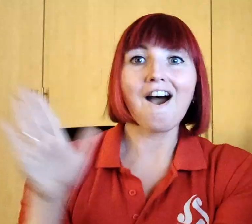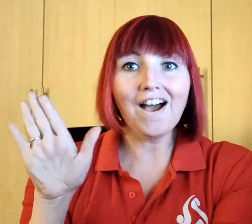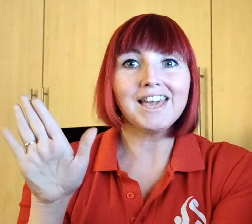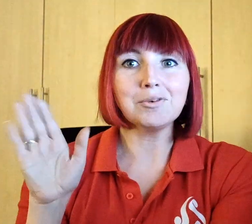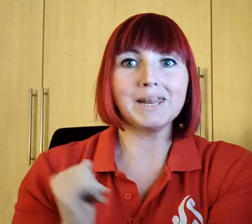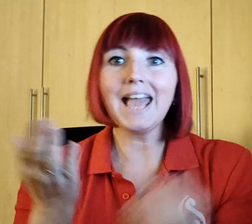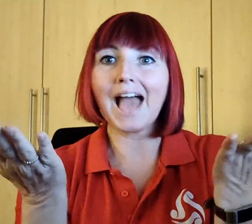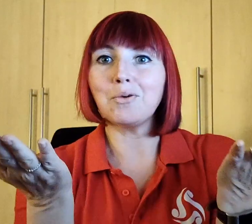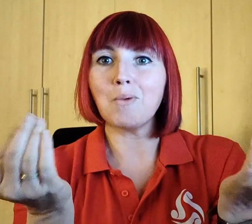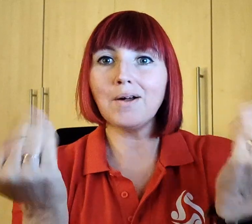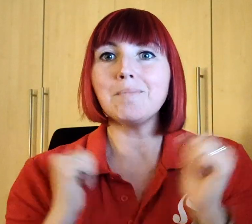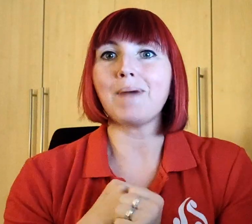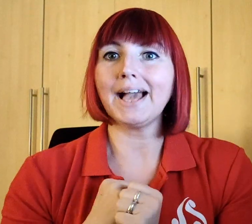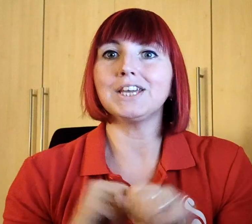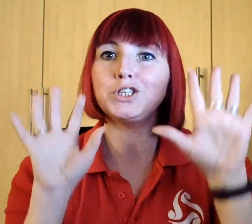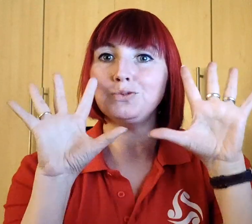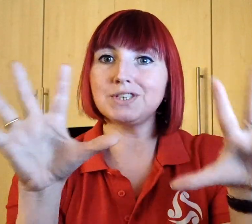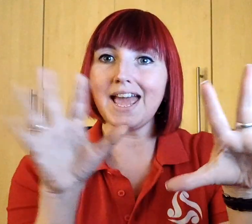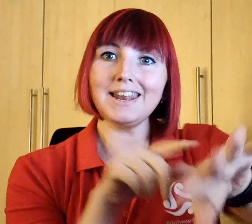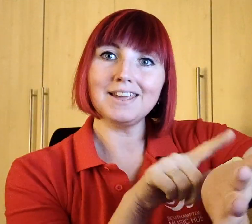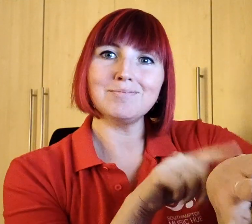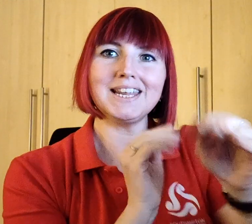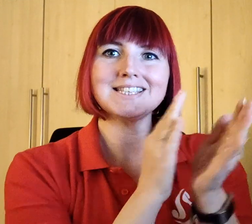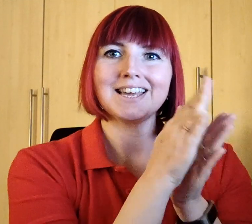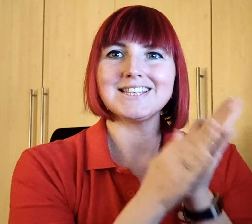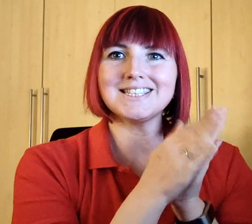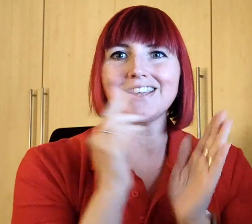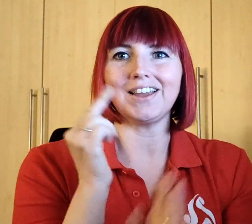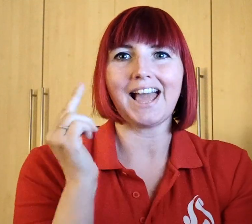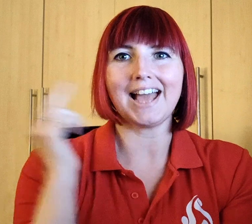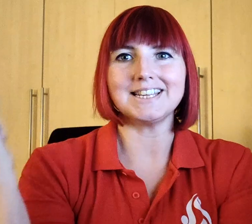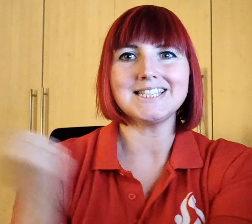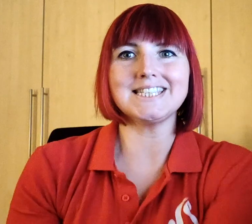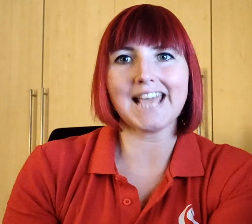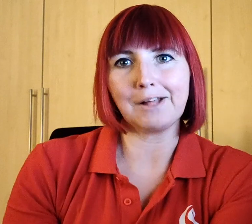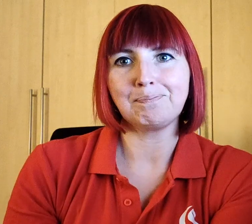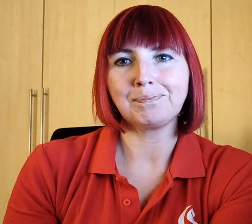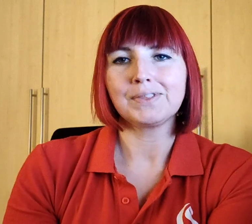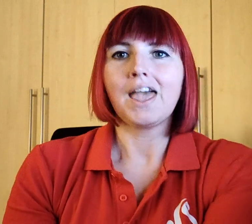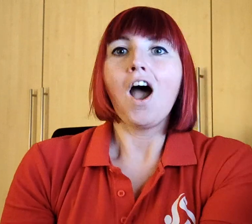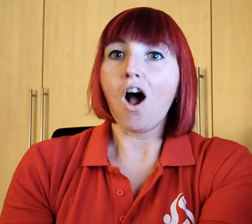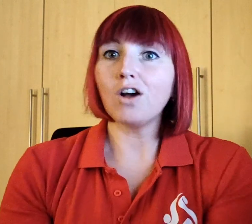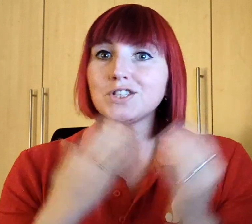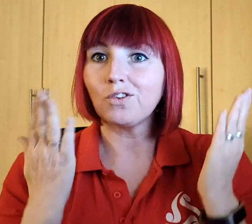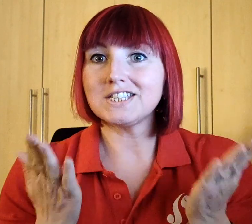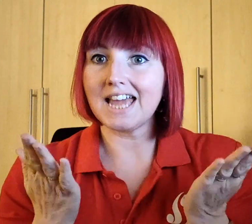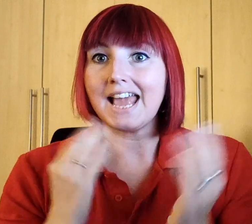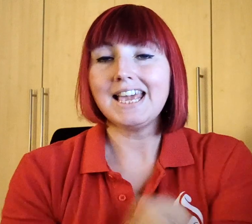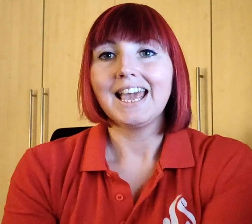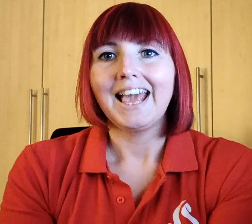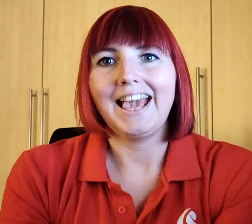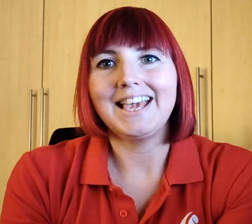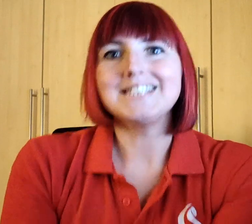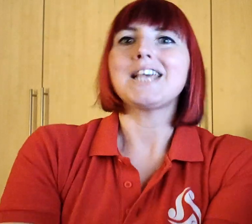Hi everybody and welcome back to 10-Minute Sign and Sing. Our song